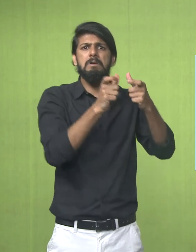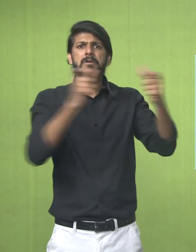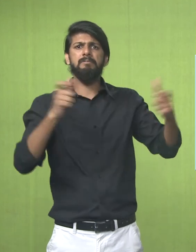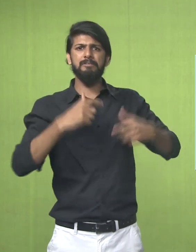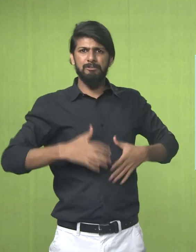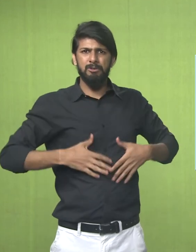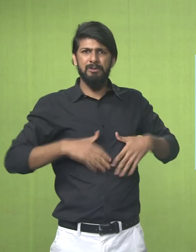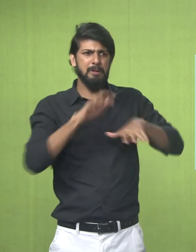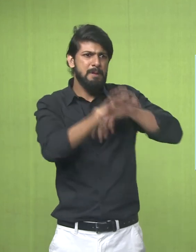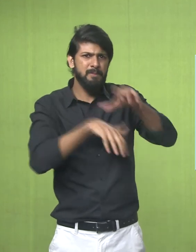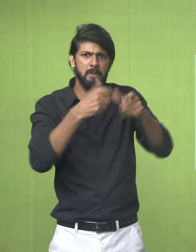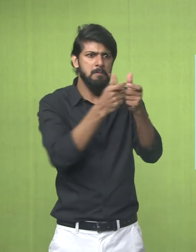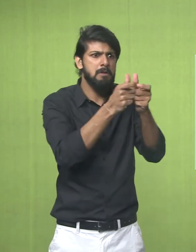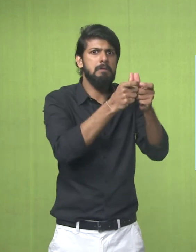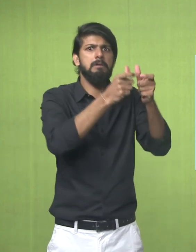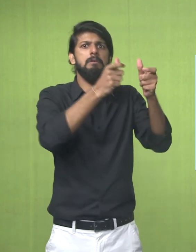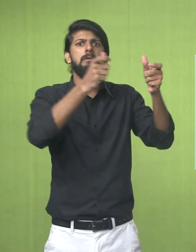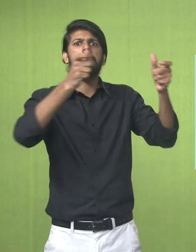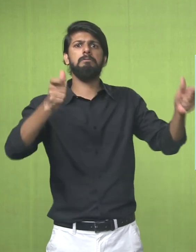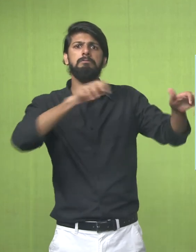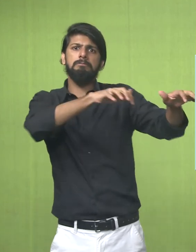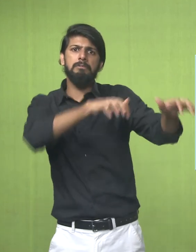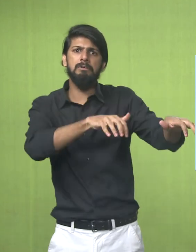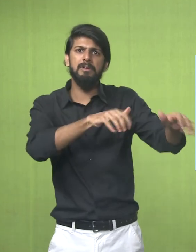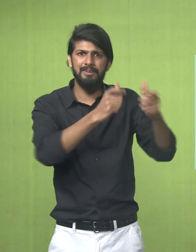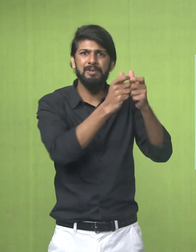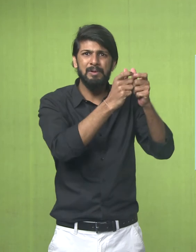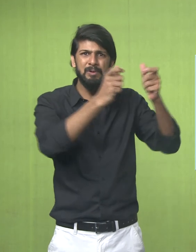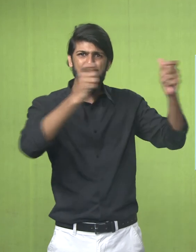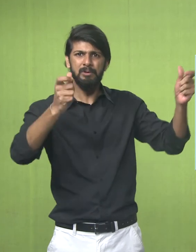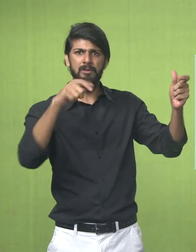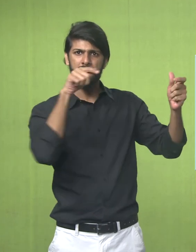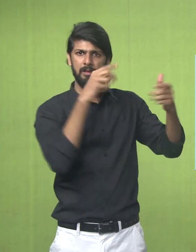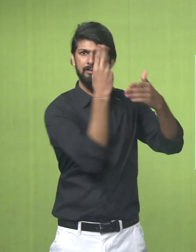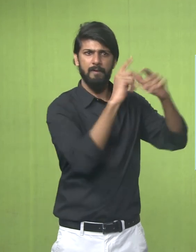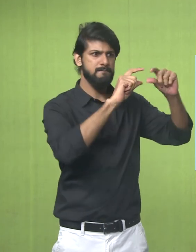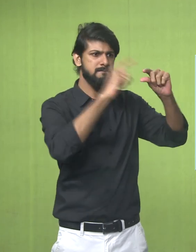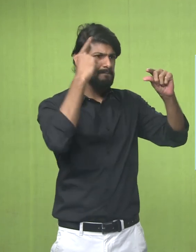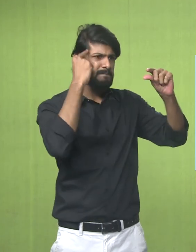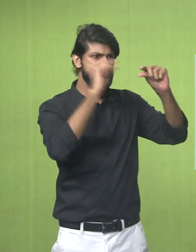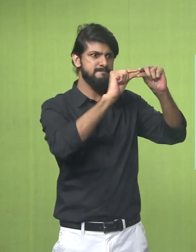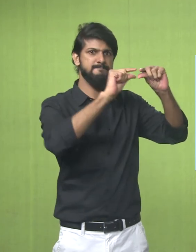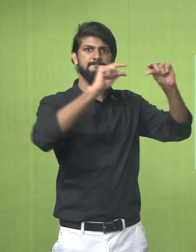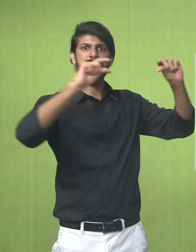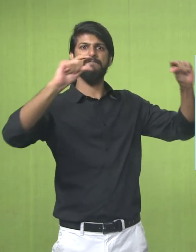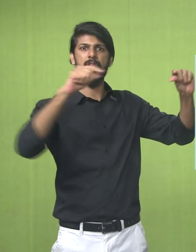You would see The Animal The tiger here Has a long Slender